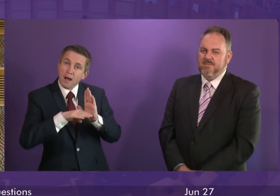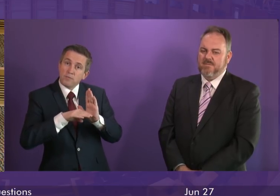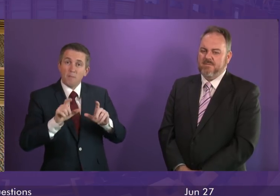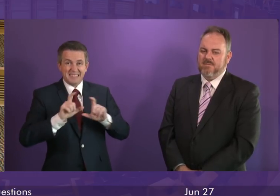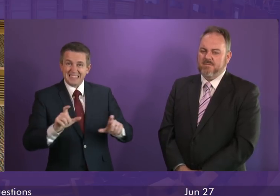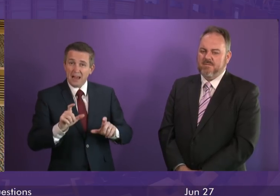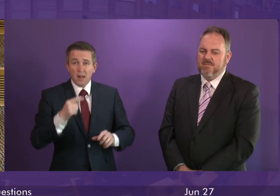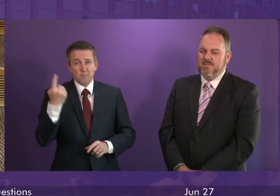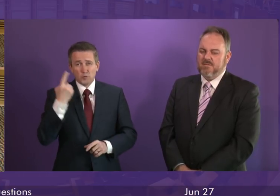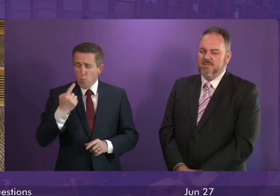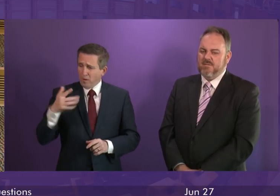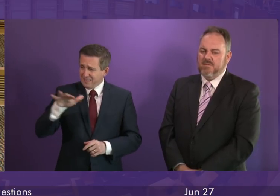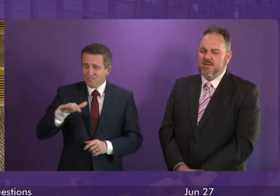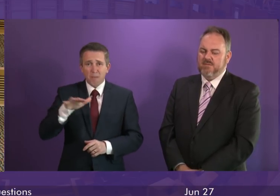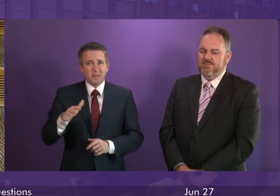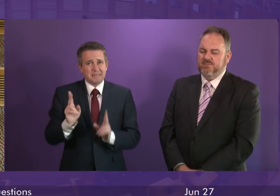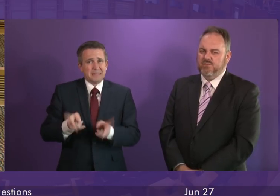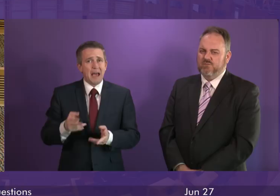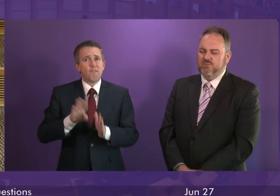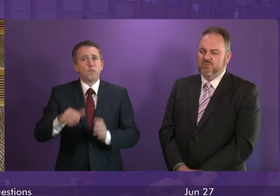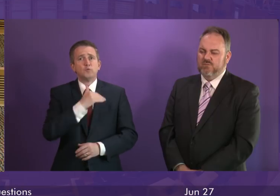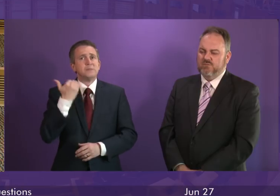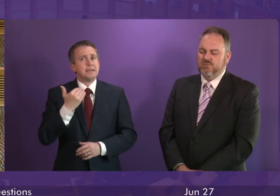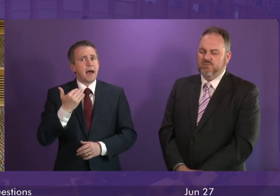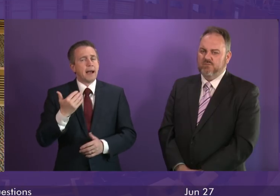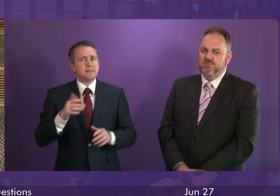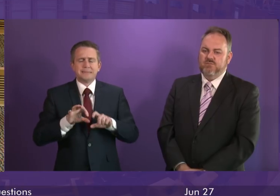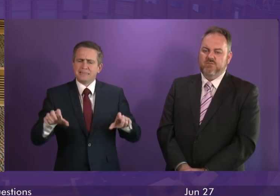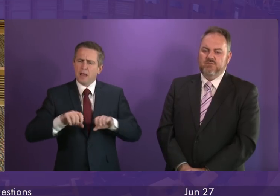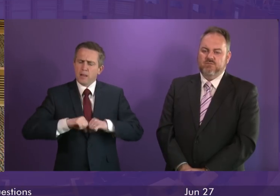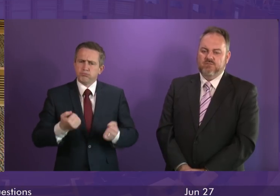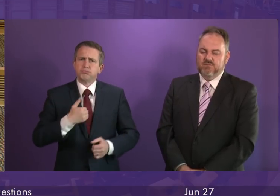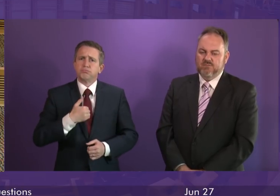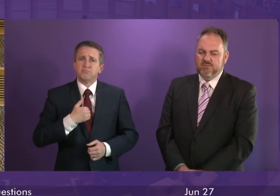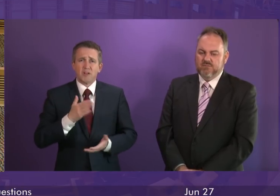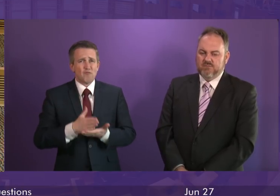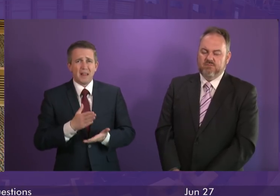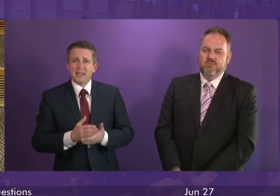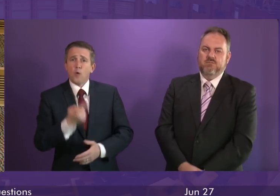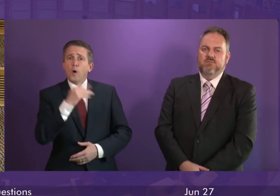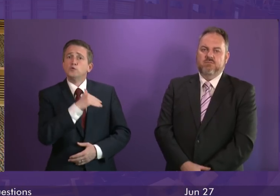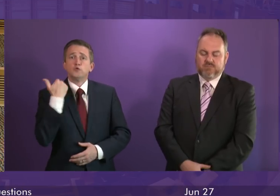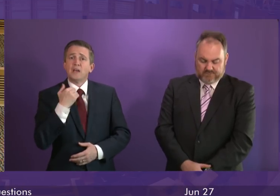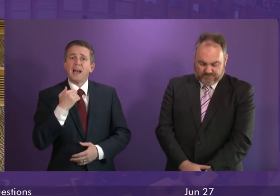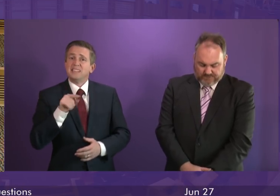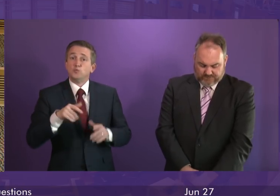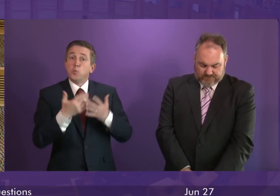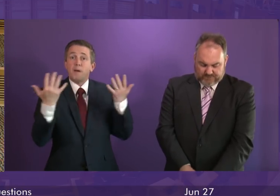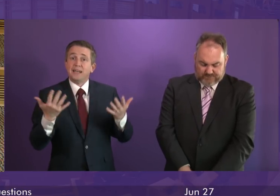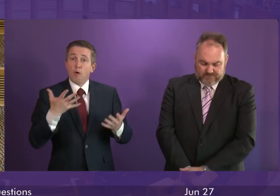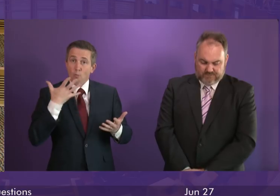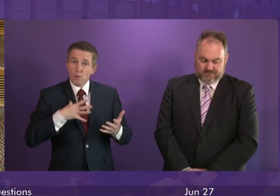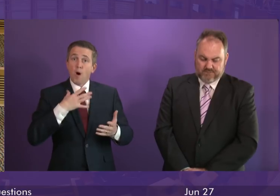has been touched by suicide. And as I m sure everybody would agree, one suicide is one too many. So this is